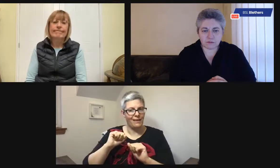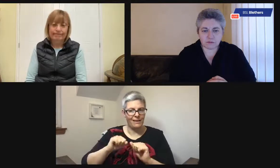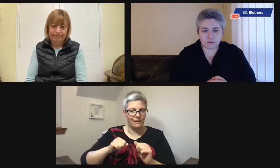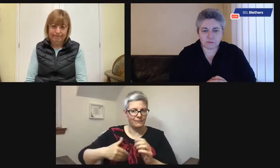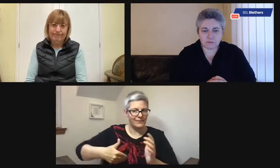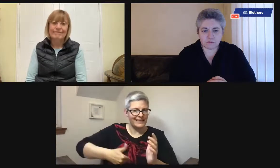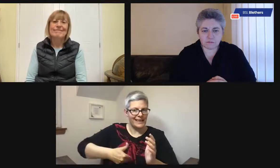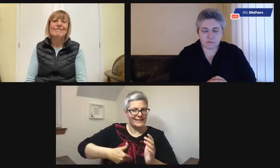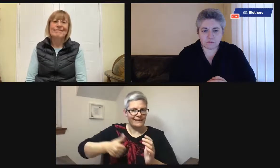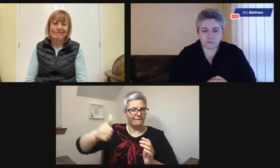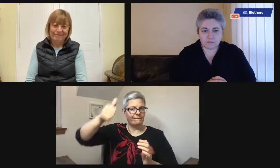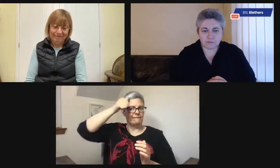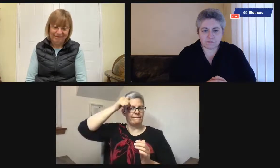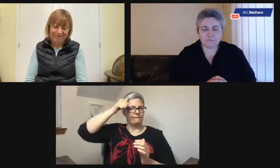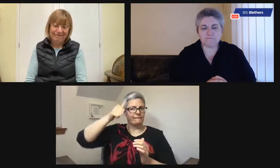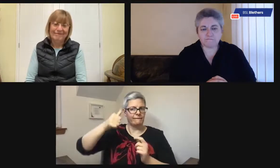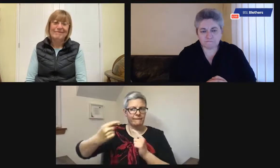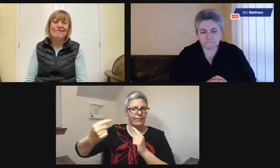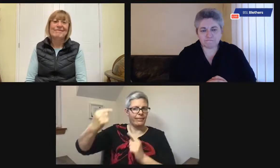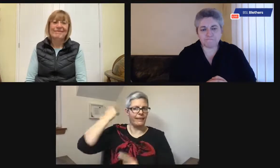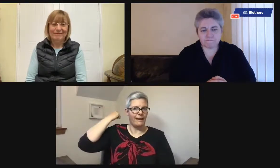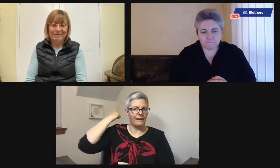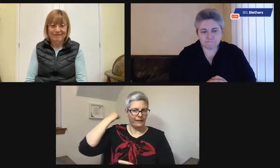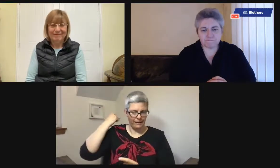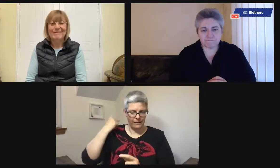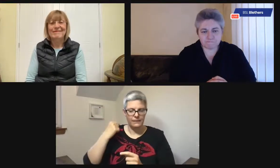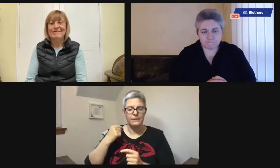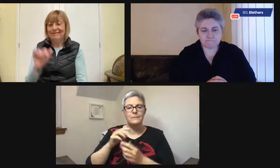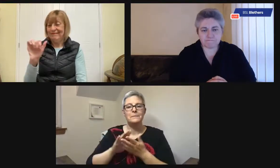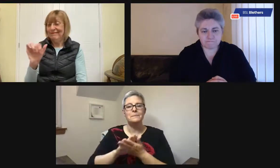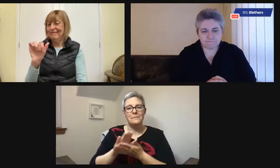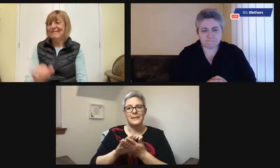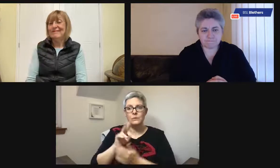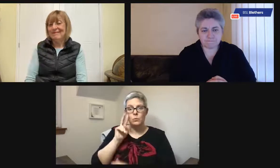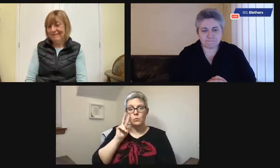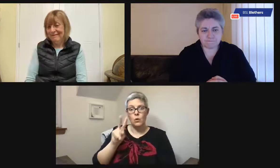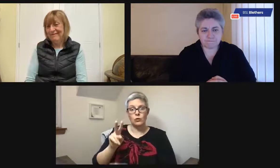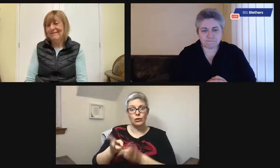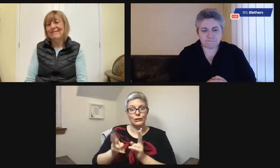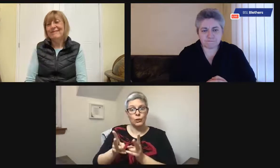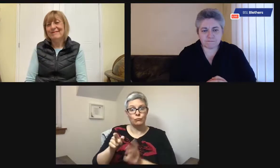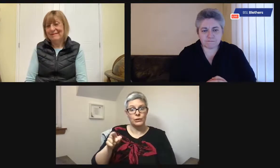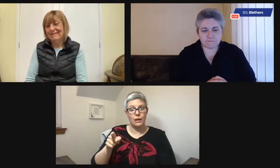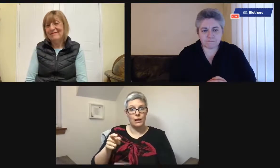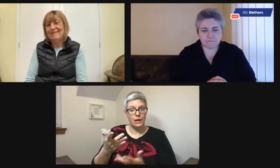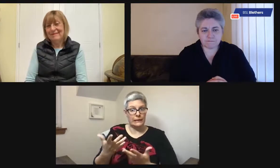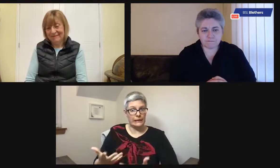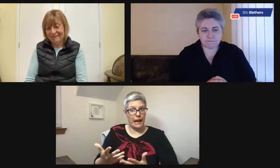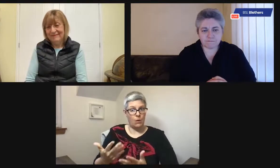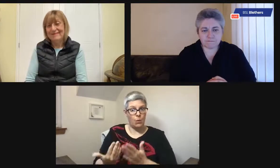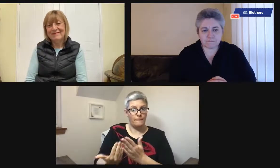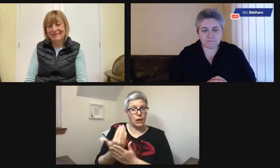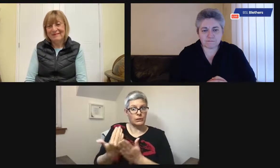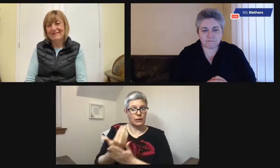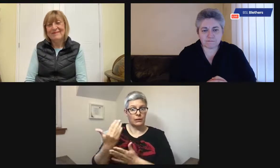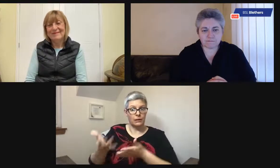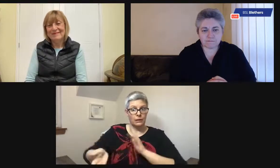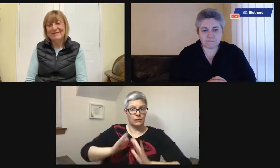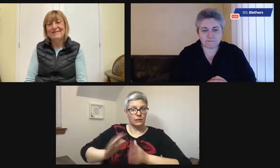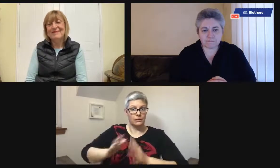signing, their kind of sense of when they used to sign.